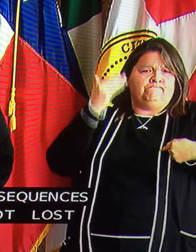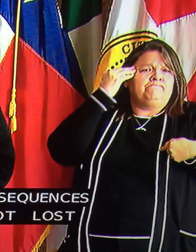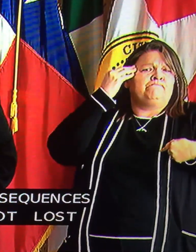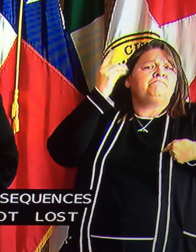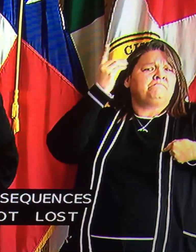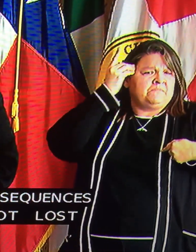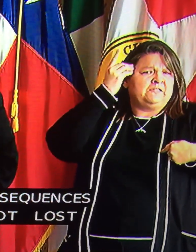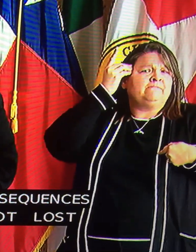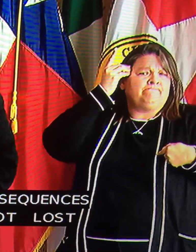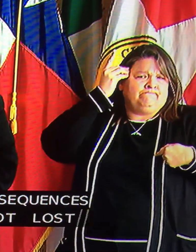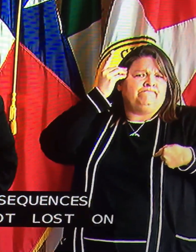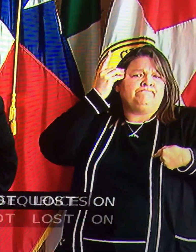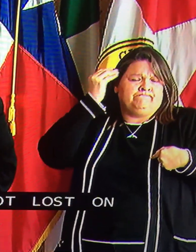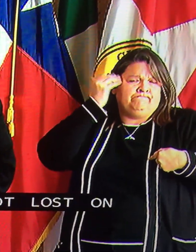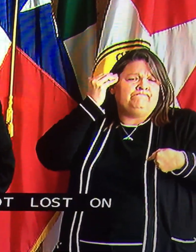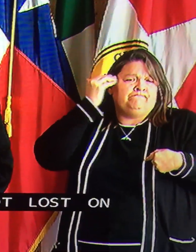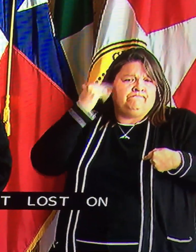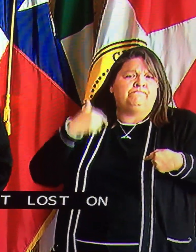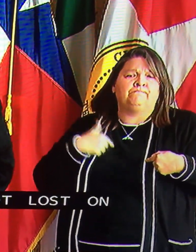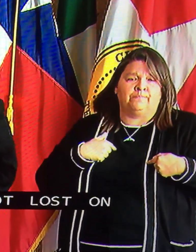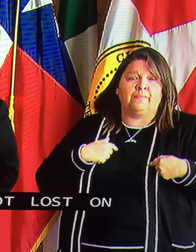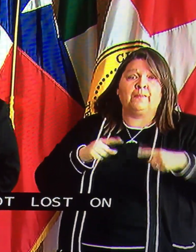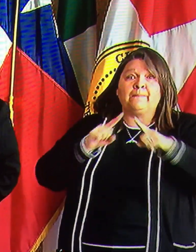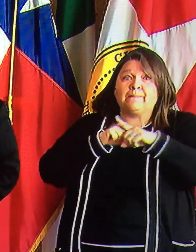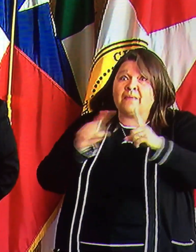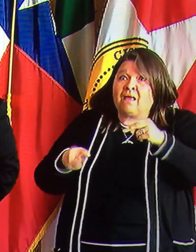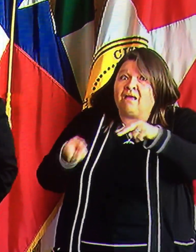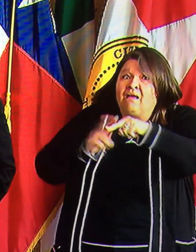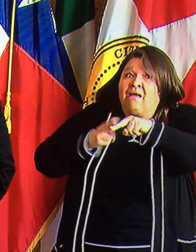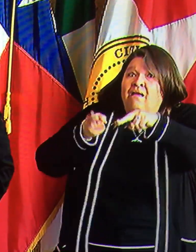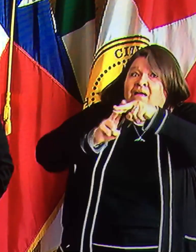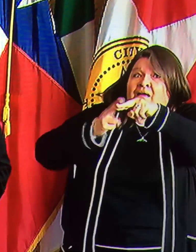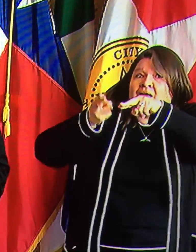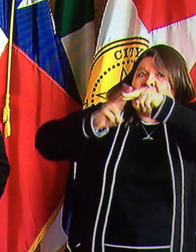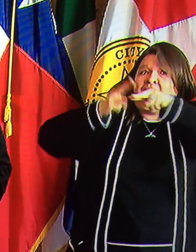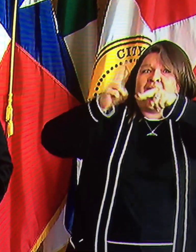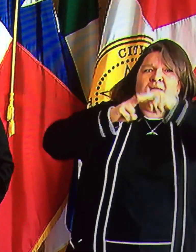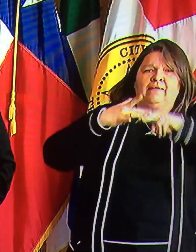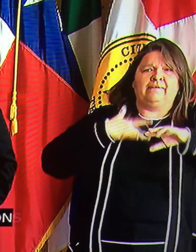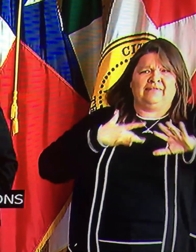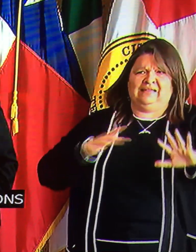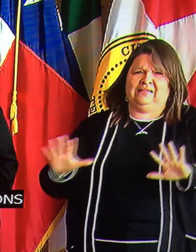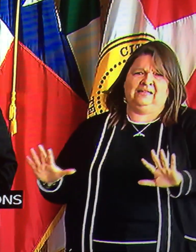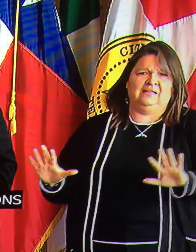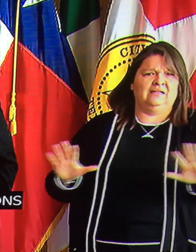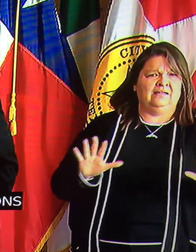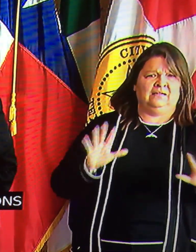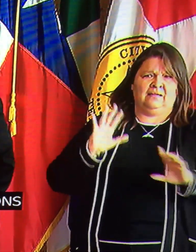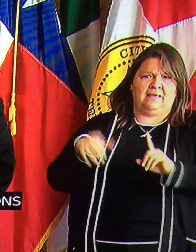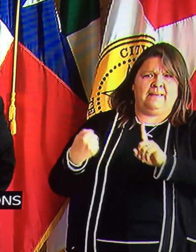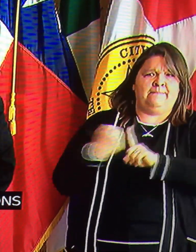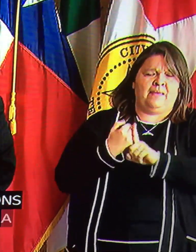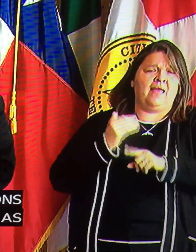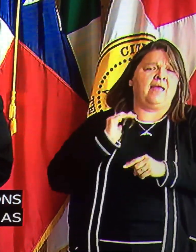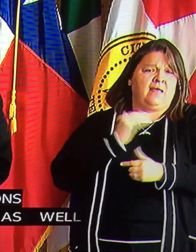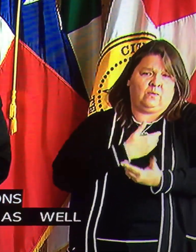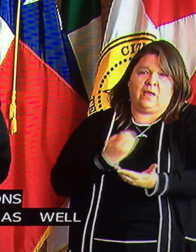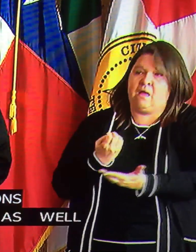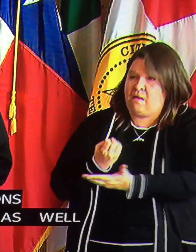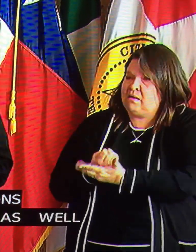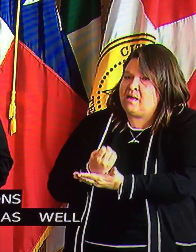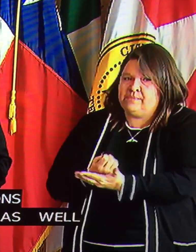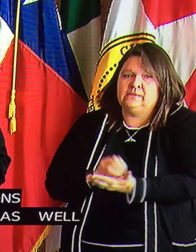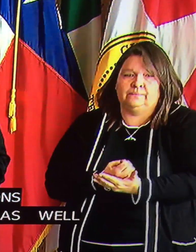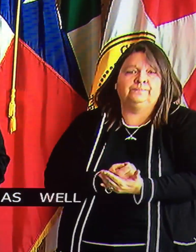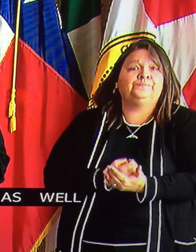These further restrictions weighed heavily on me as well, because I understand the pain